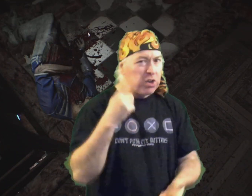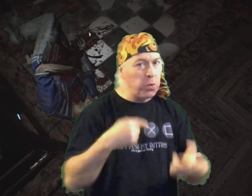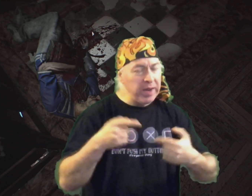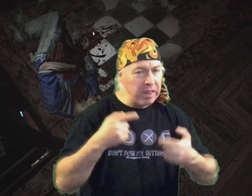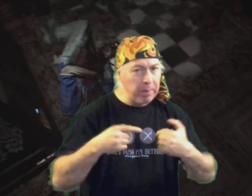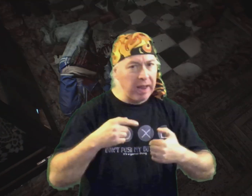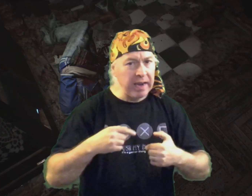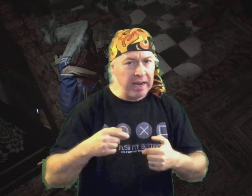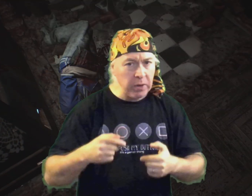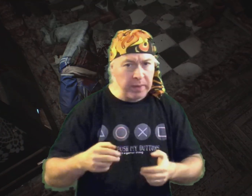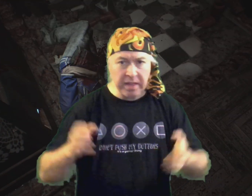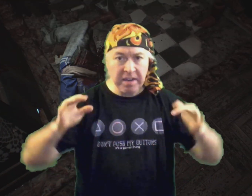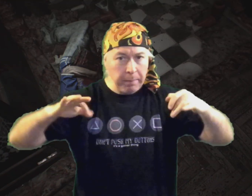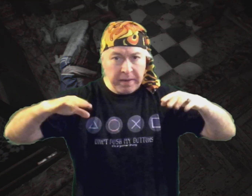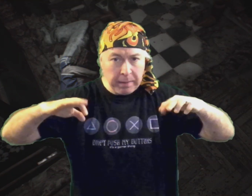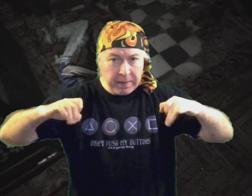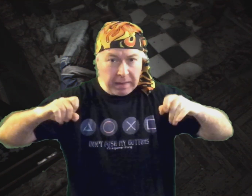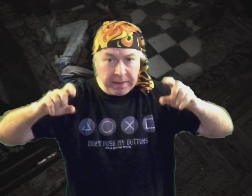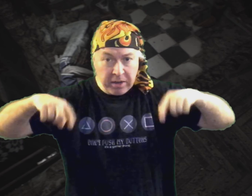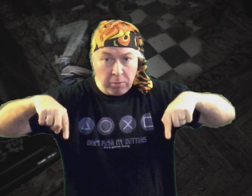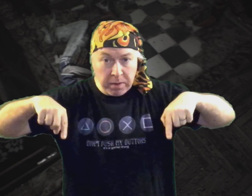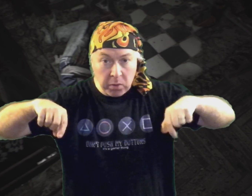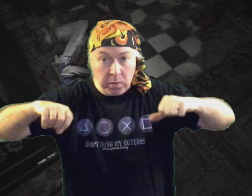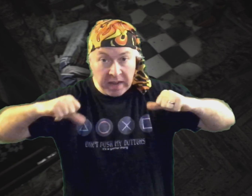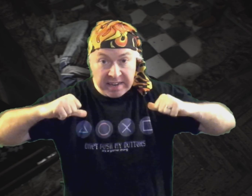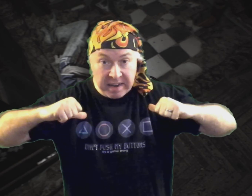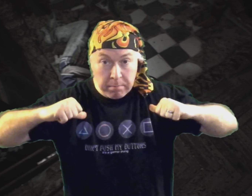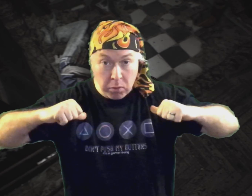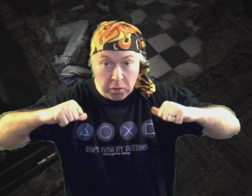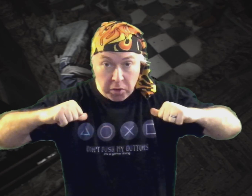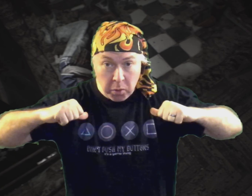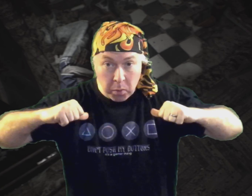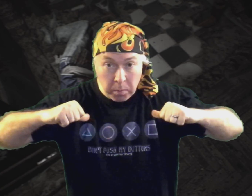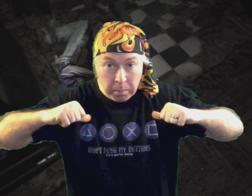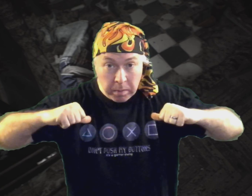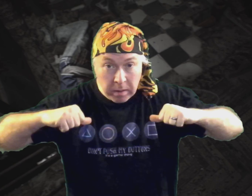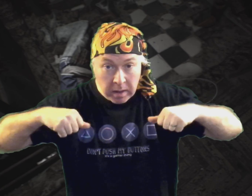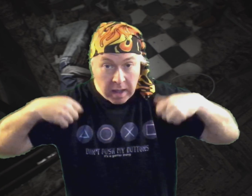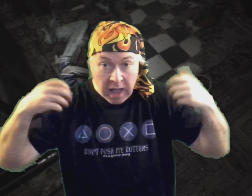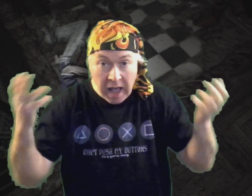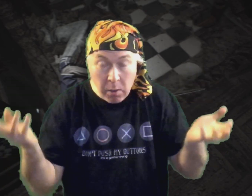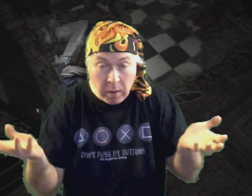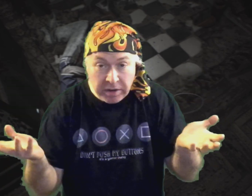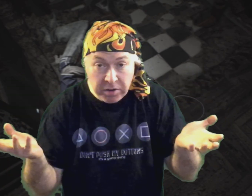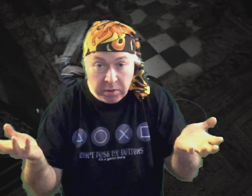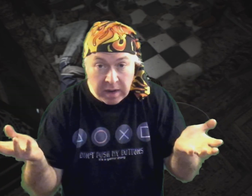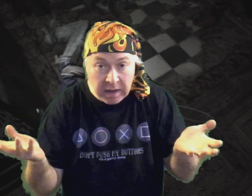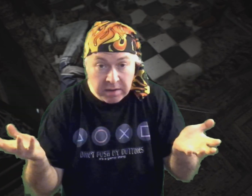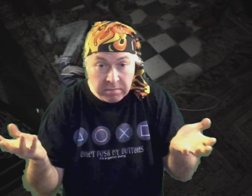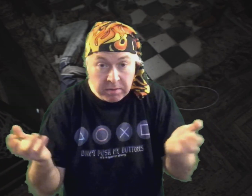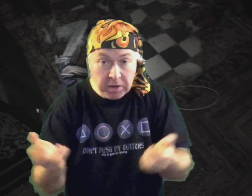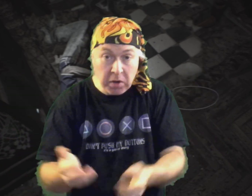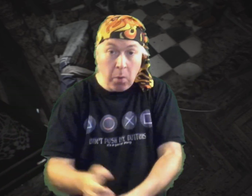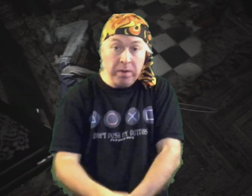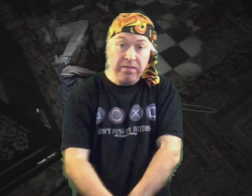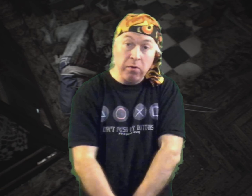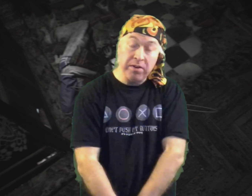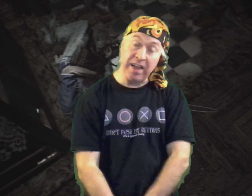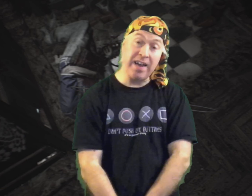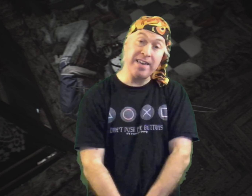tweak the plan in any way then typey typey typey down below Let ZemBloak Know. And while you're doing that you can always of course hashtag